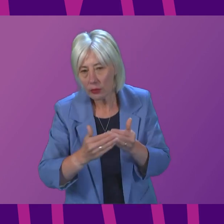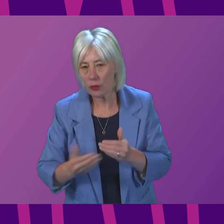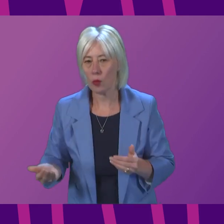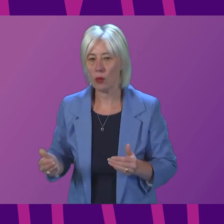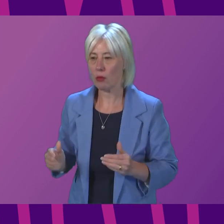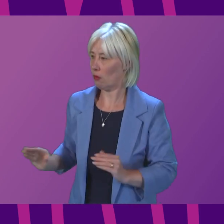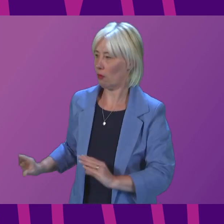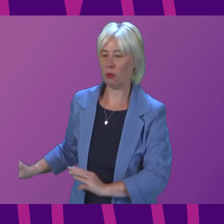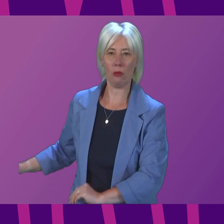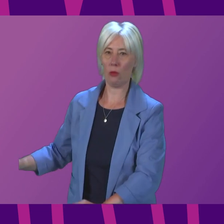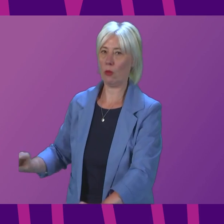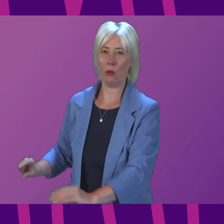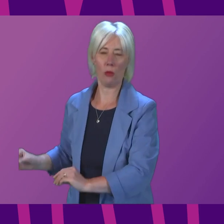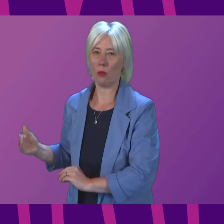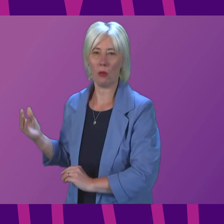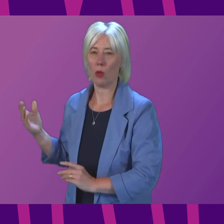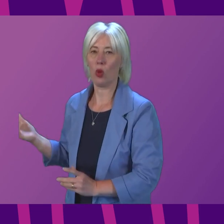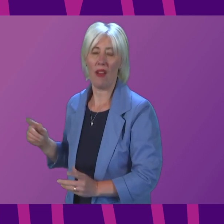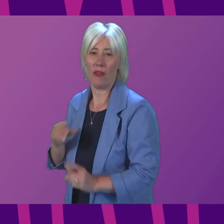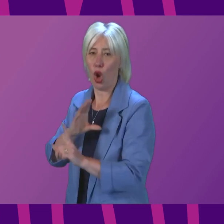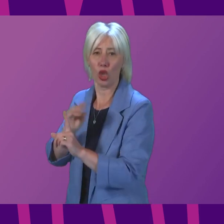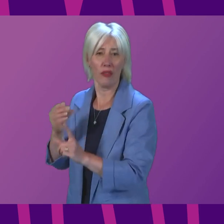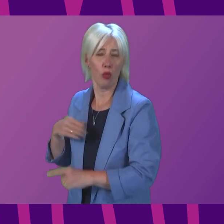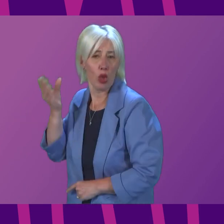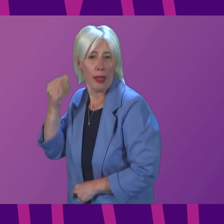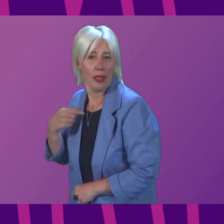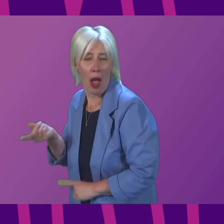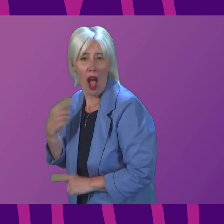the Conservatives want to listen to my answer.